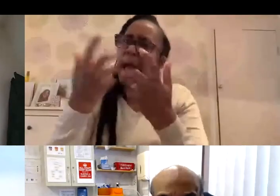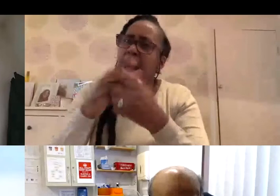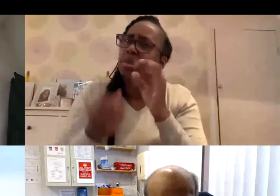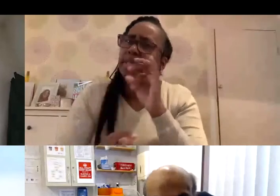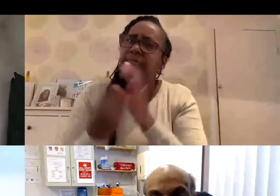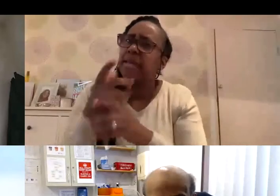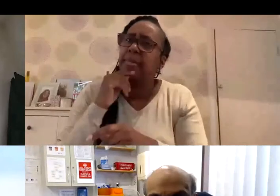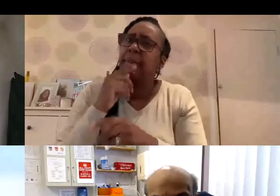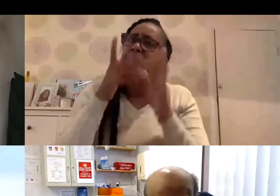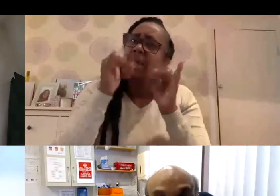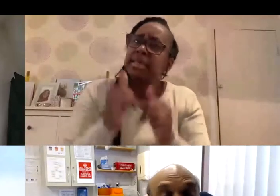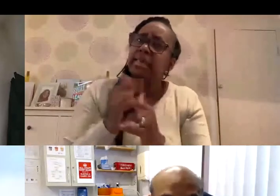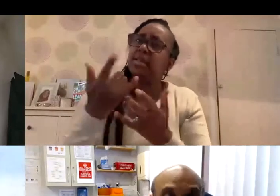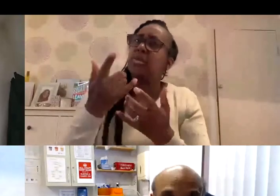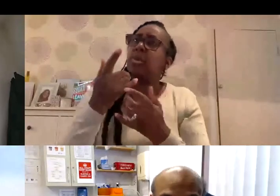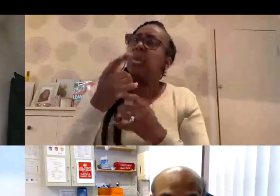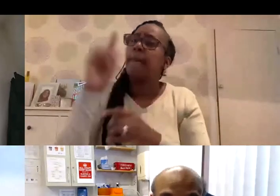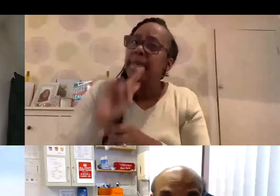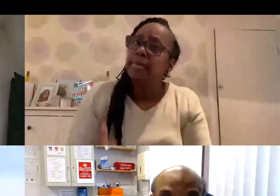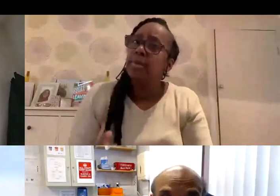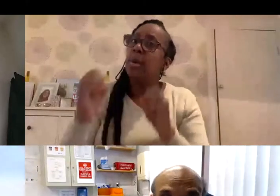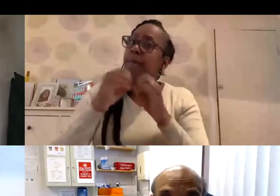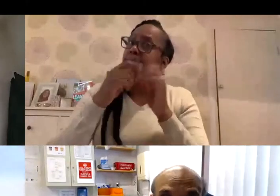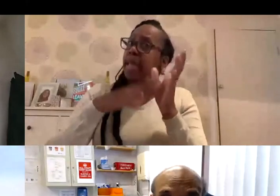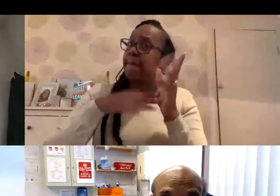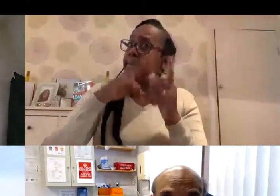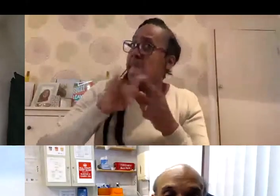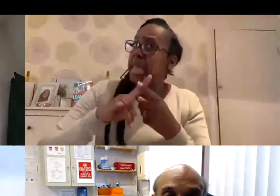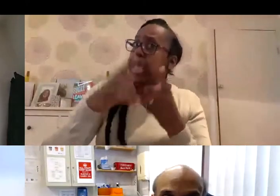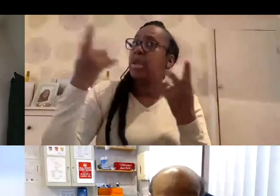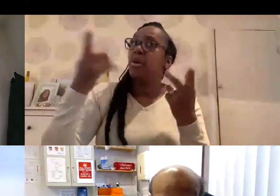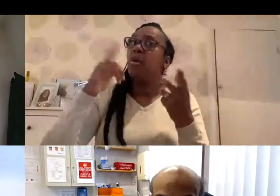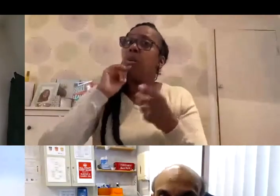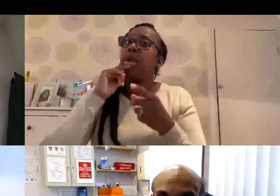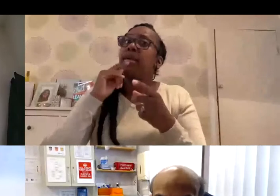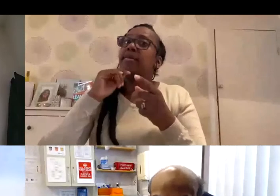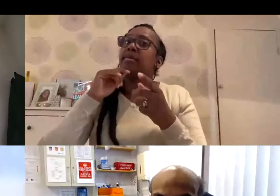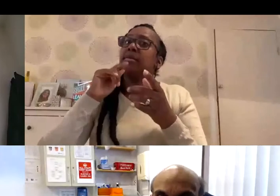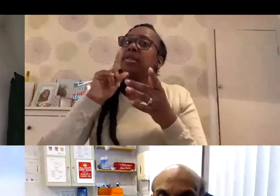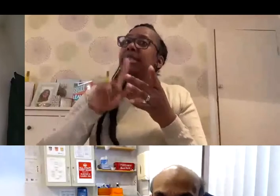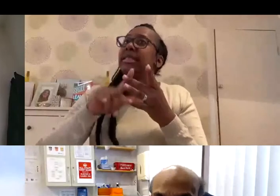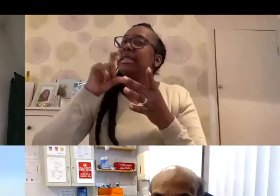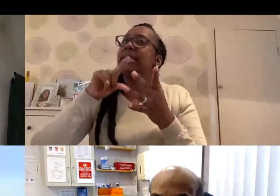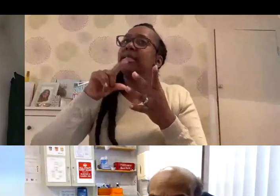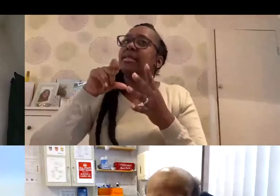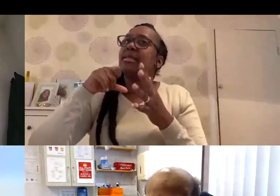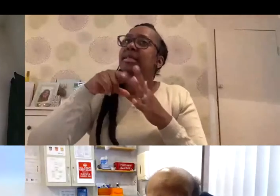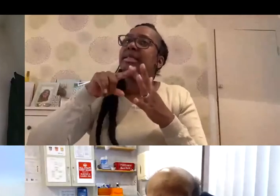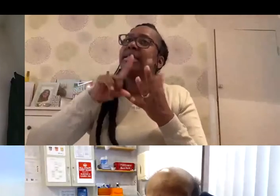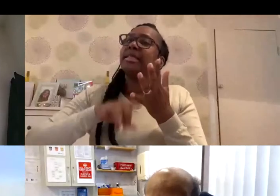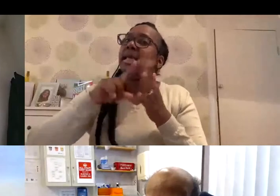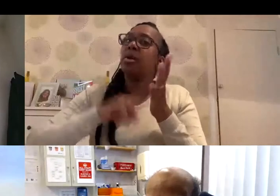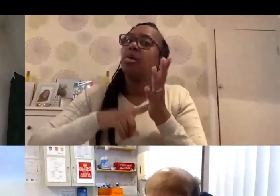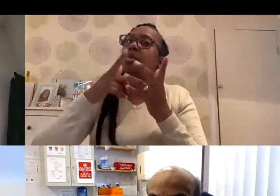Trialled it on people of BME background and people with sickle cell and lupus, so traits that black people may have, were